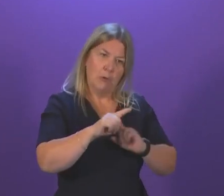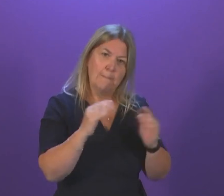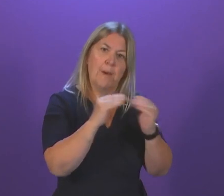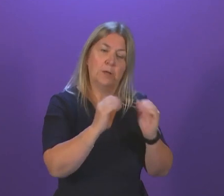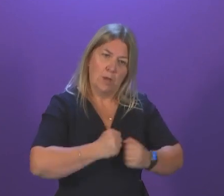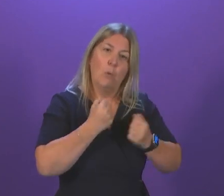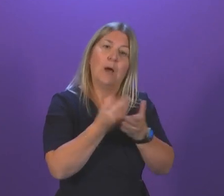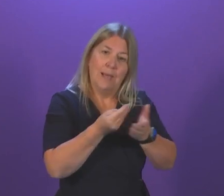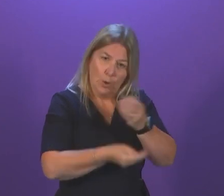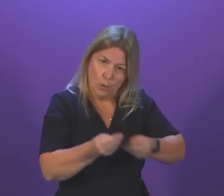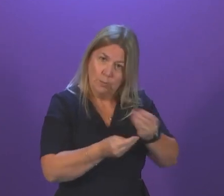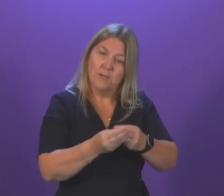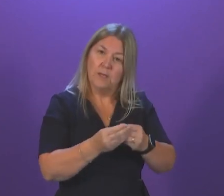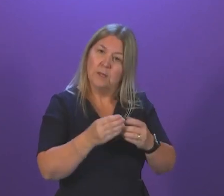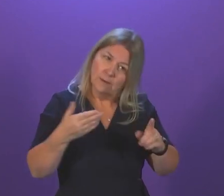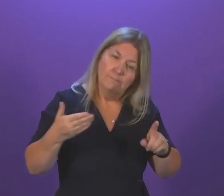and communities.